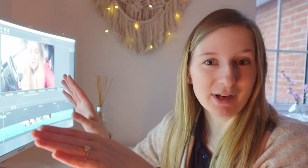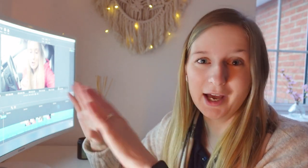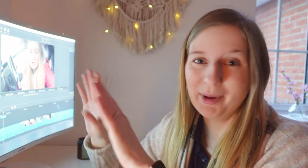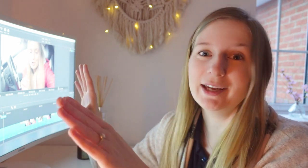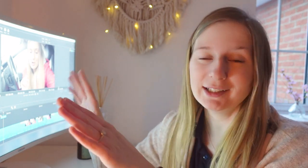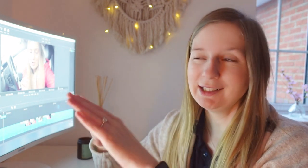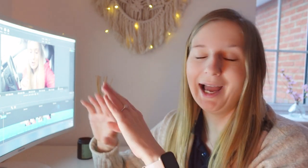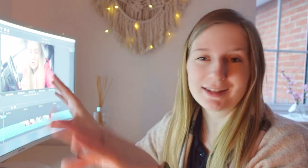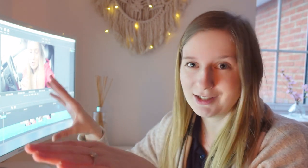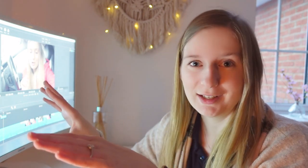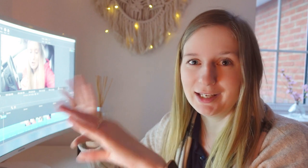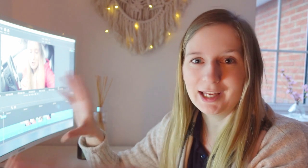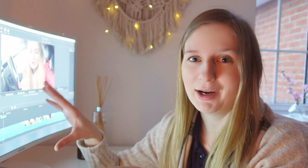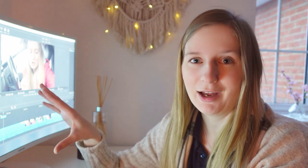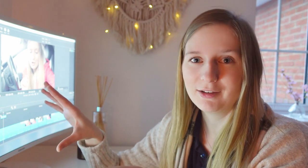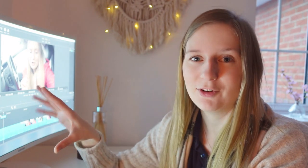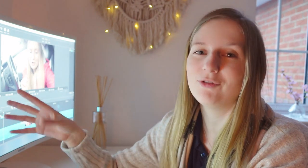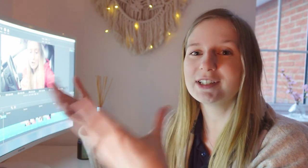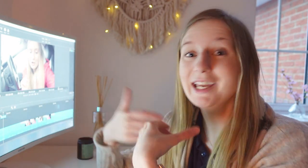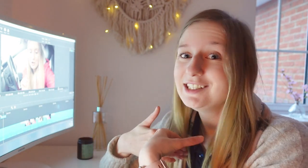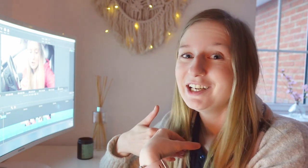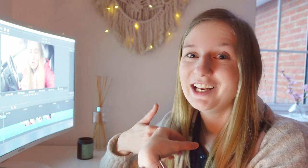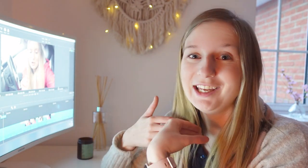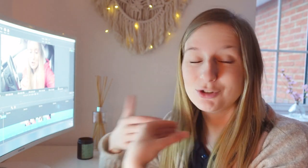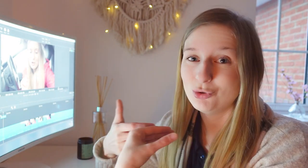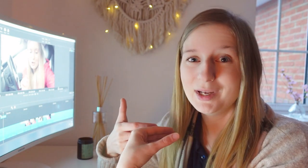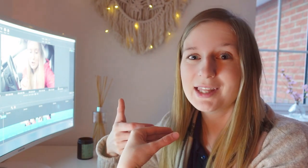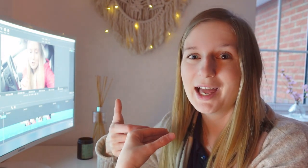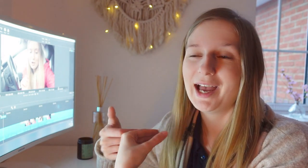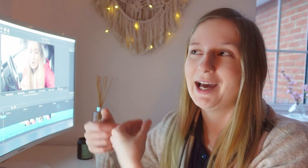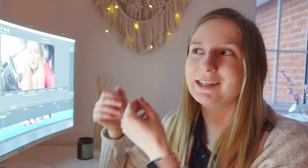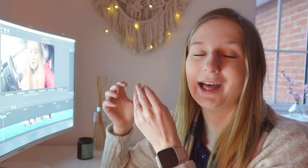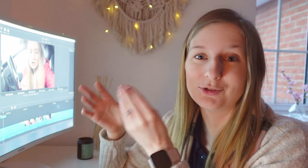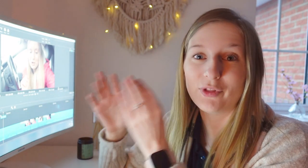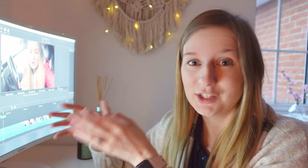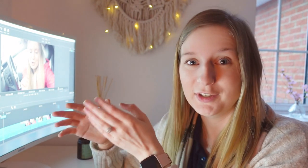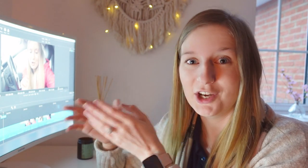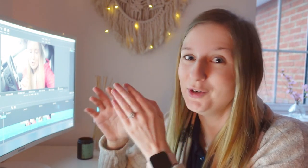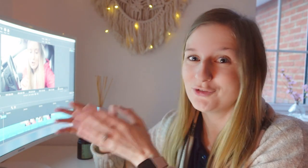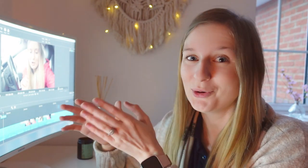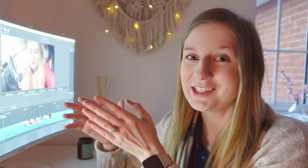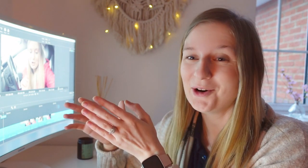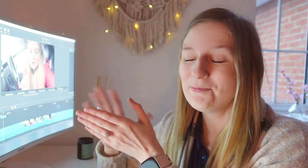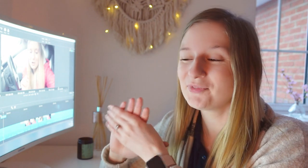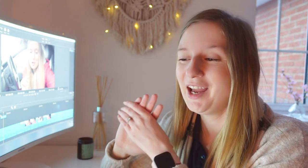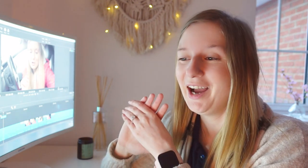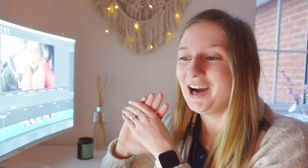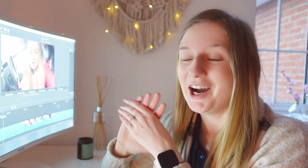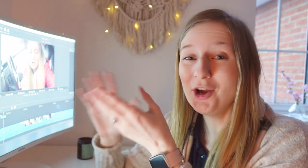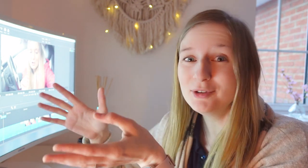appear externally in my life. Obviously internally it's always there and that's what this video is focusing on. I hope you